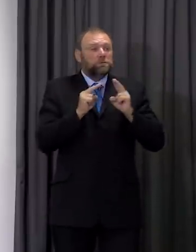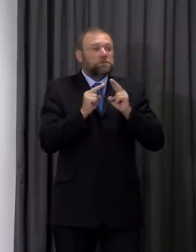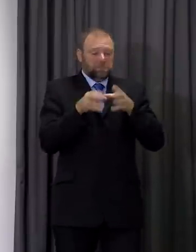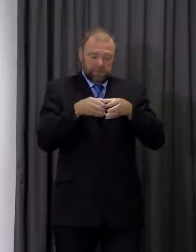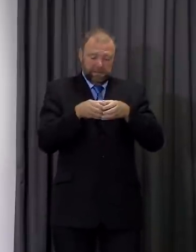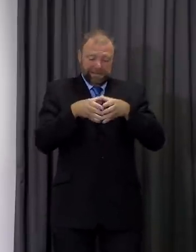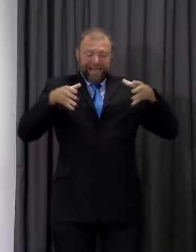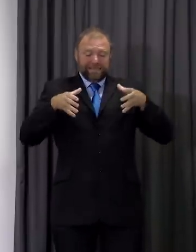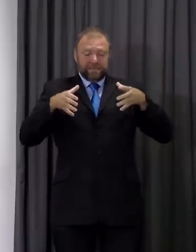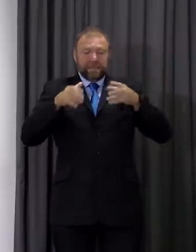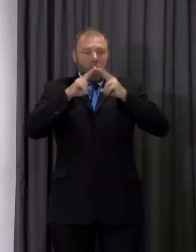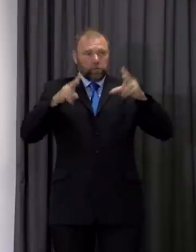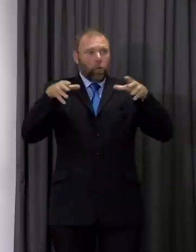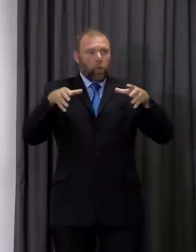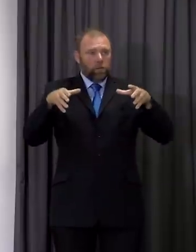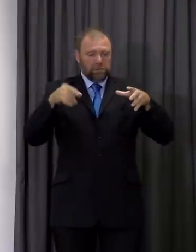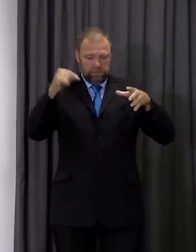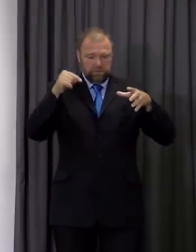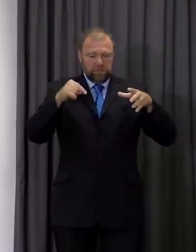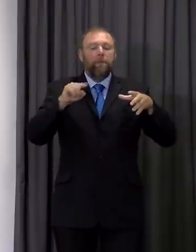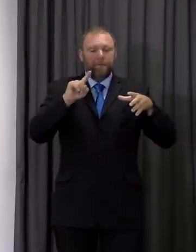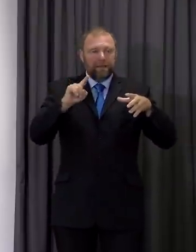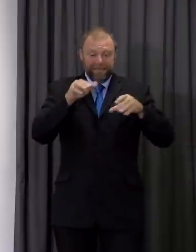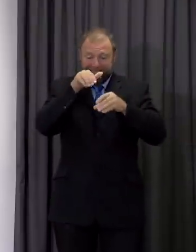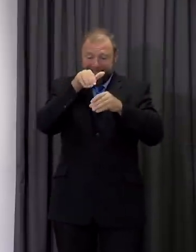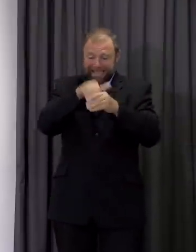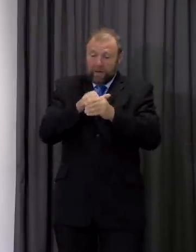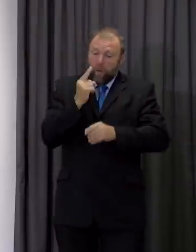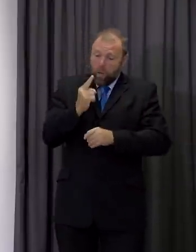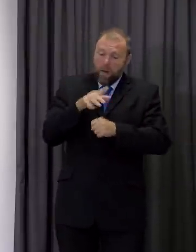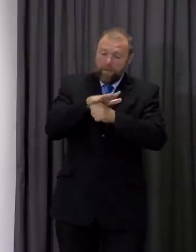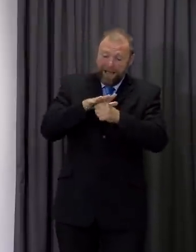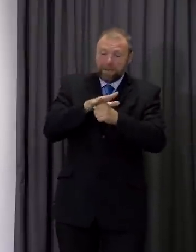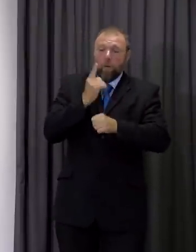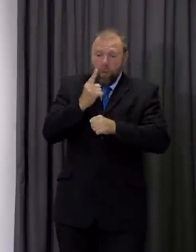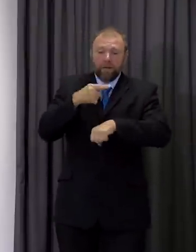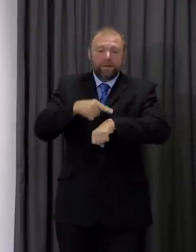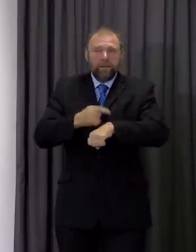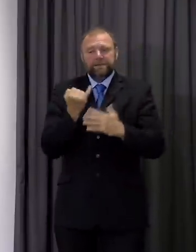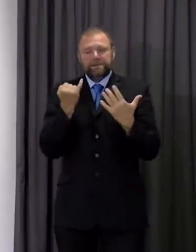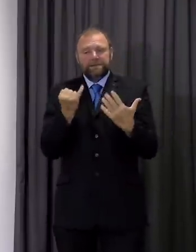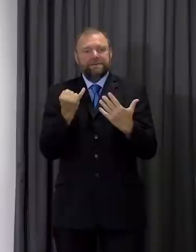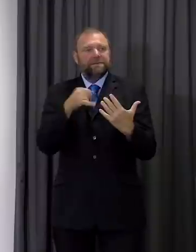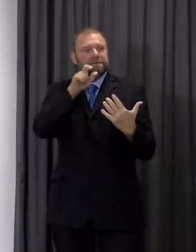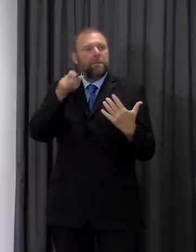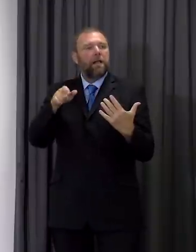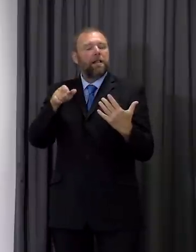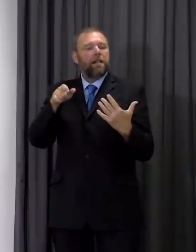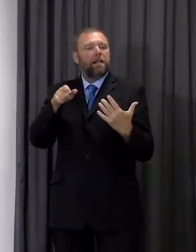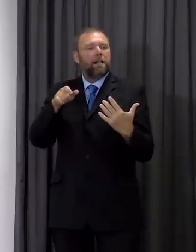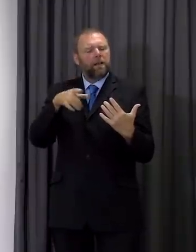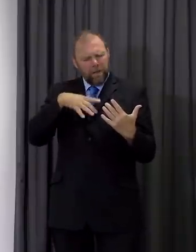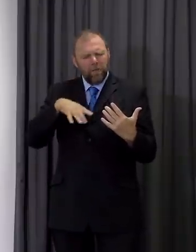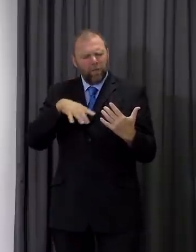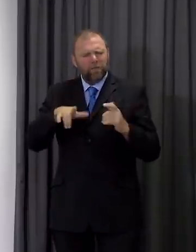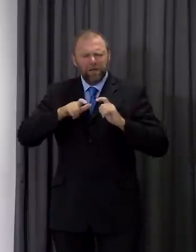with no more than six people accepting young children to be in that place at any one time. We want to maintain the contact